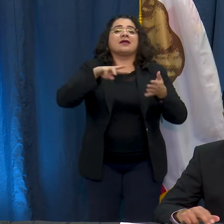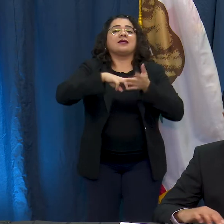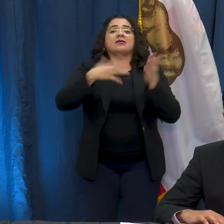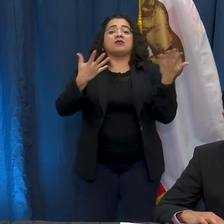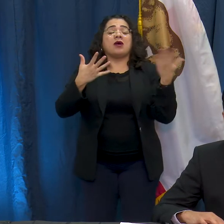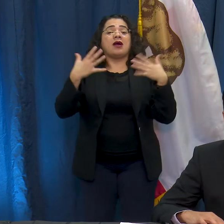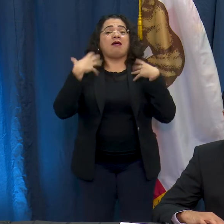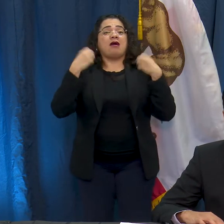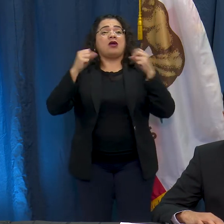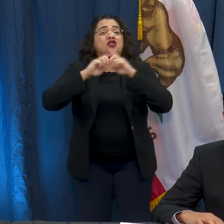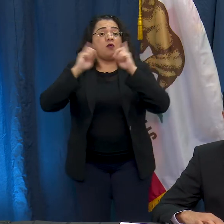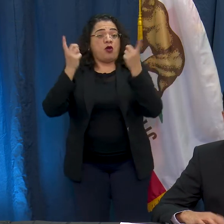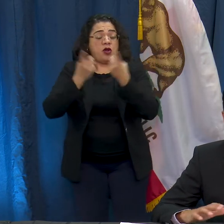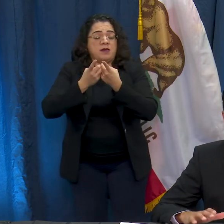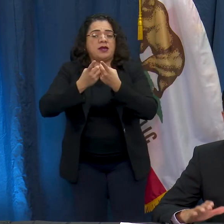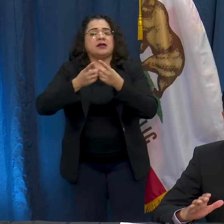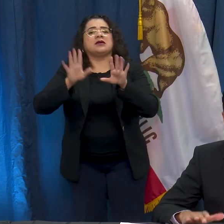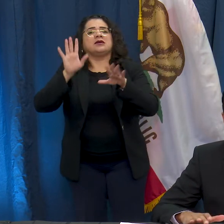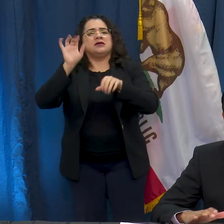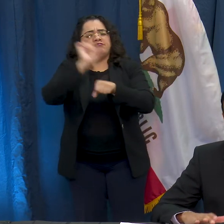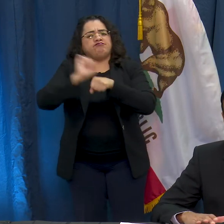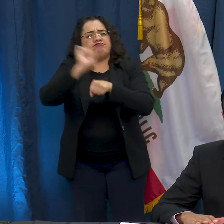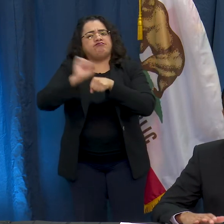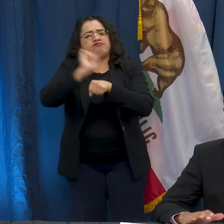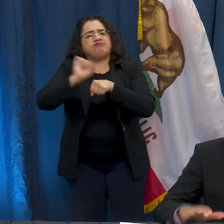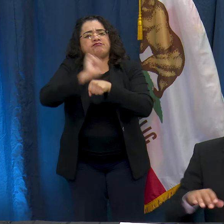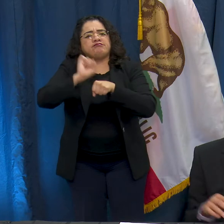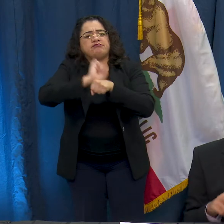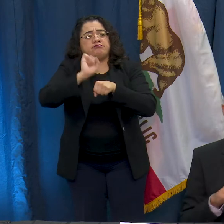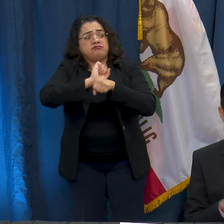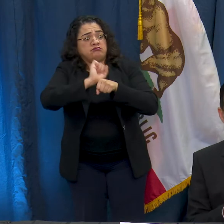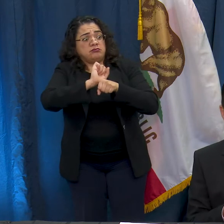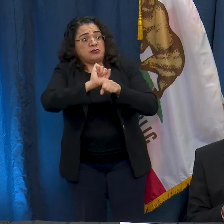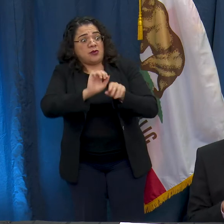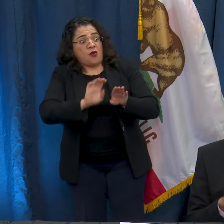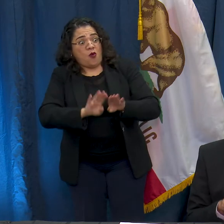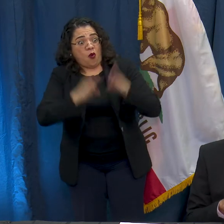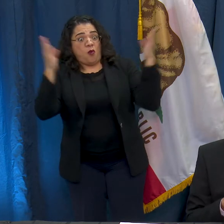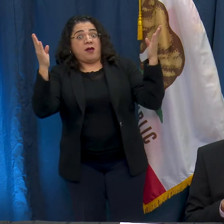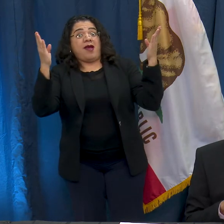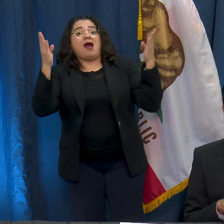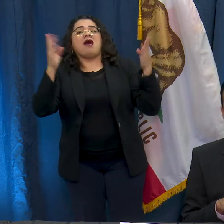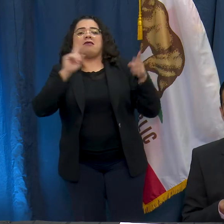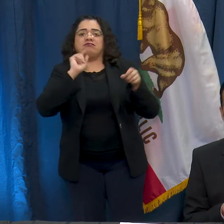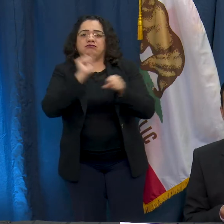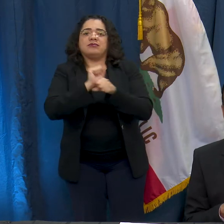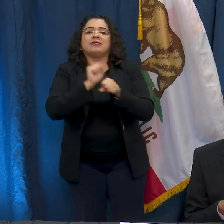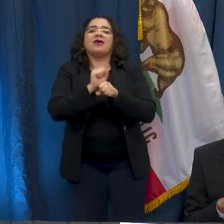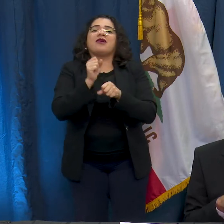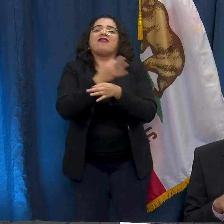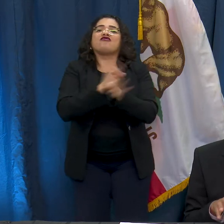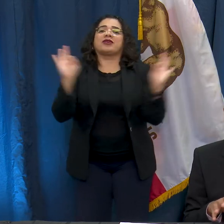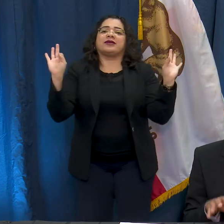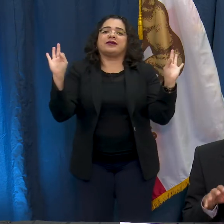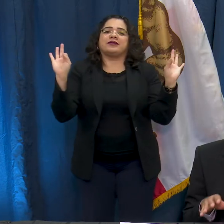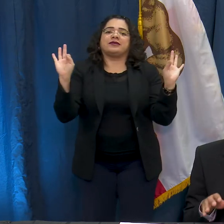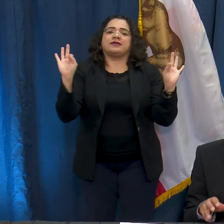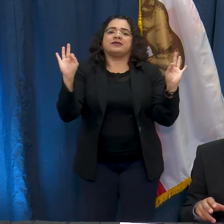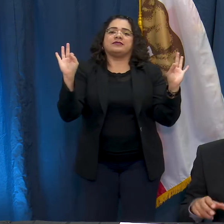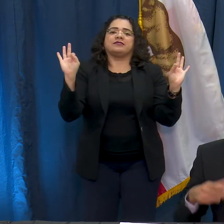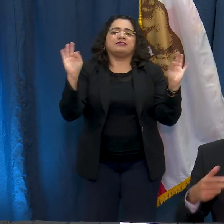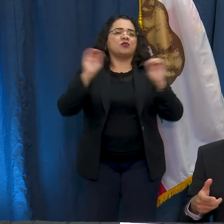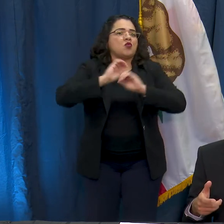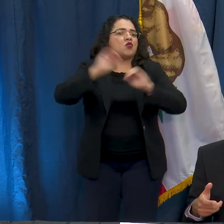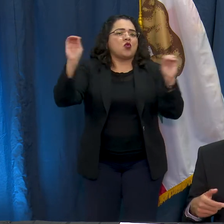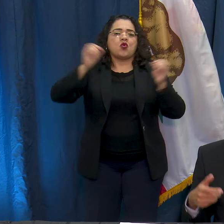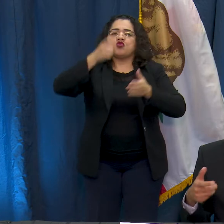Department is working and has worked to put this amazing facility in place. First it's free and so there is no cost right now.